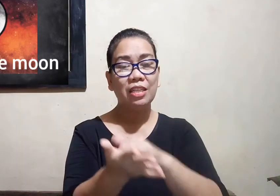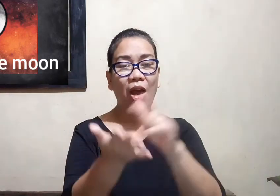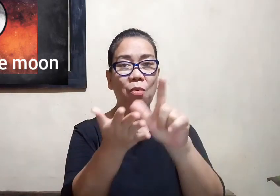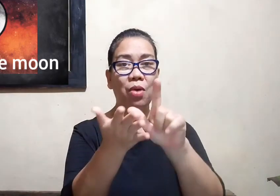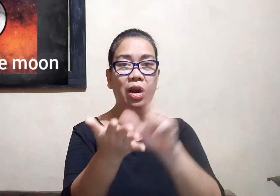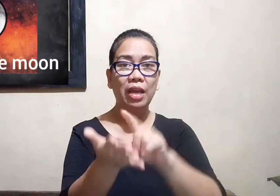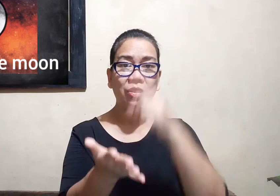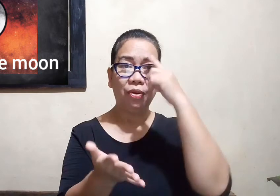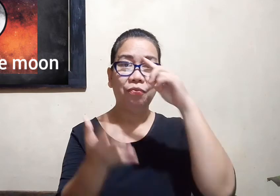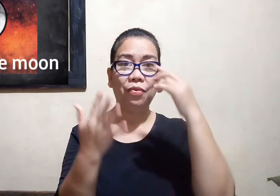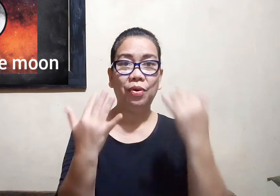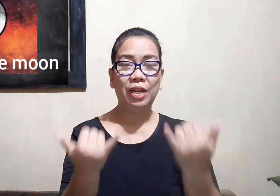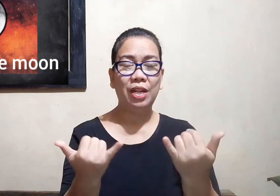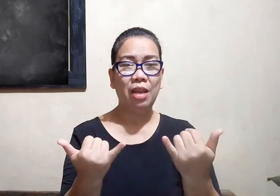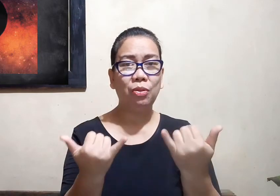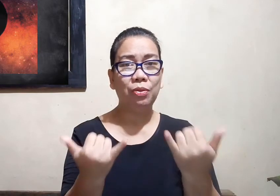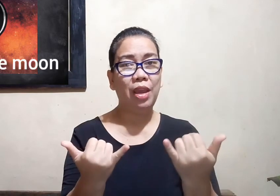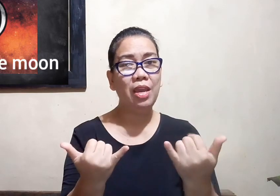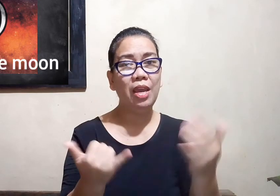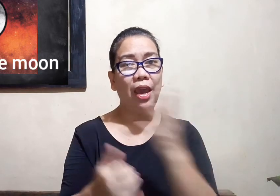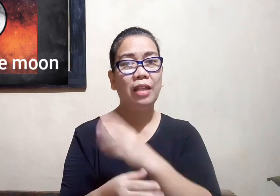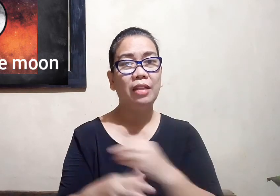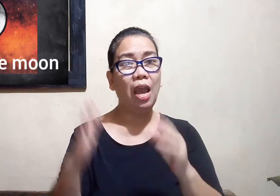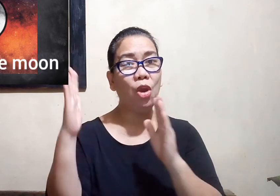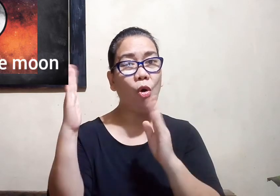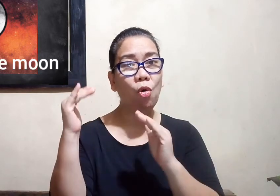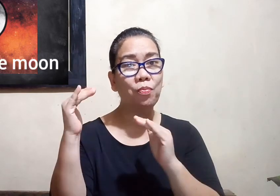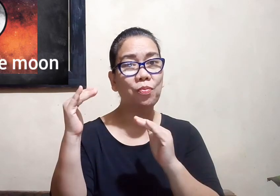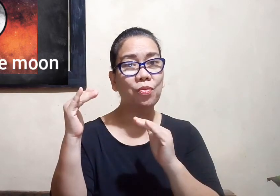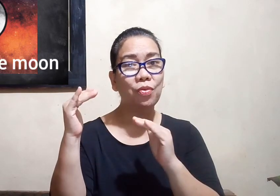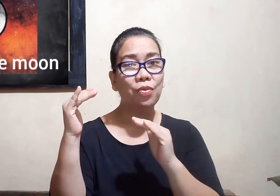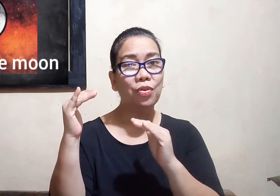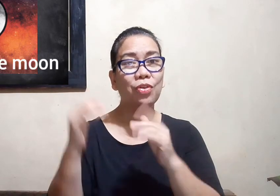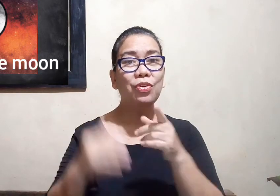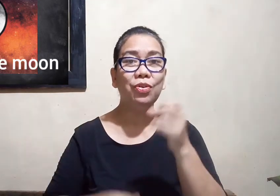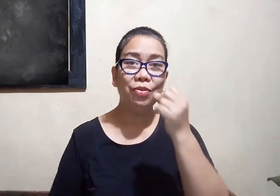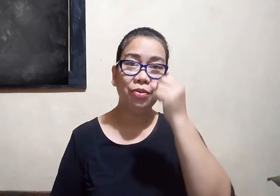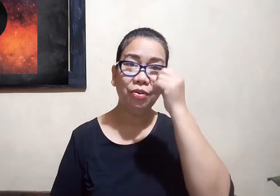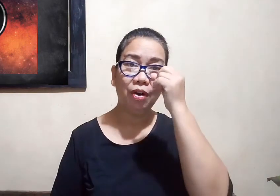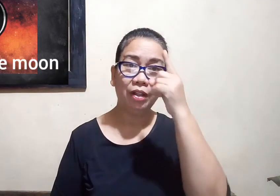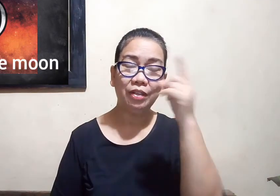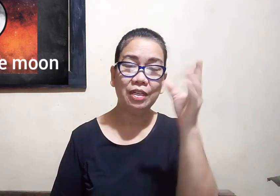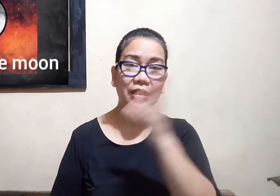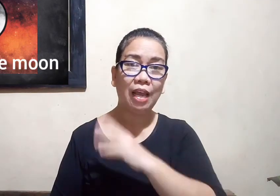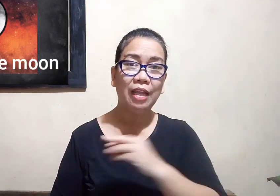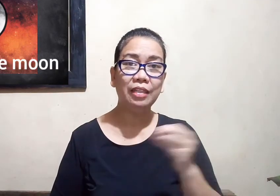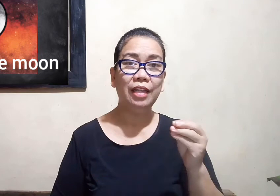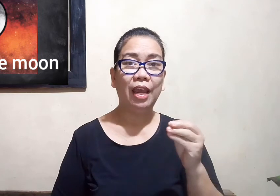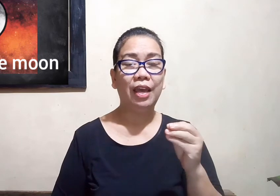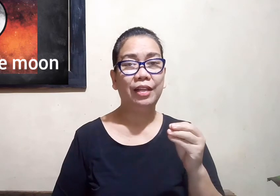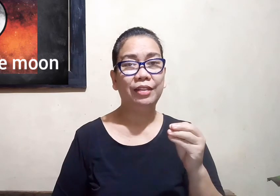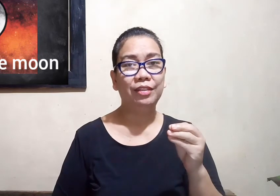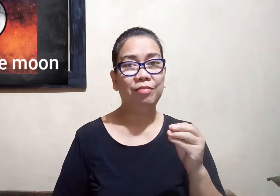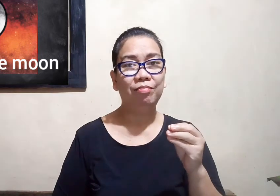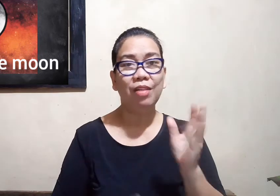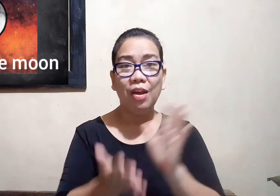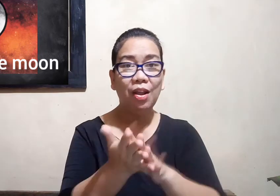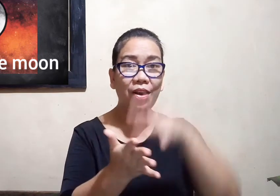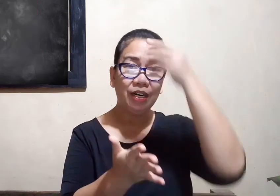our lesson for today and I hope you understand and learn